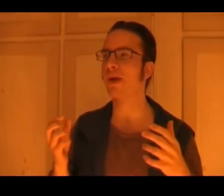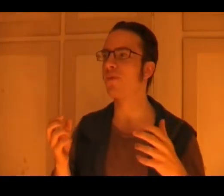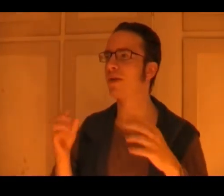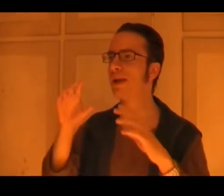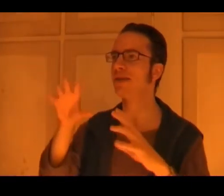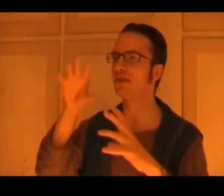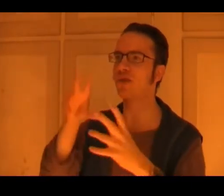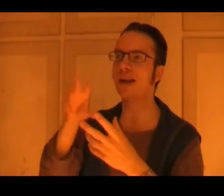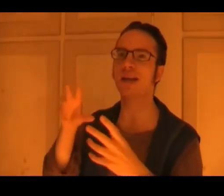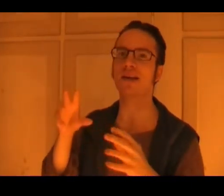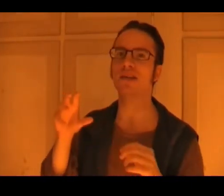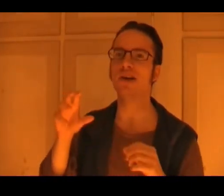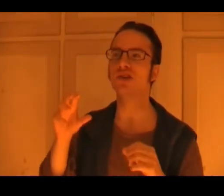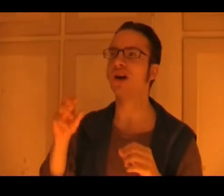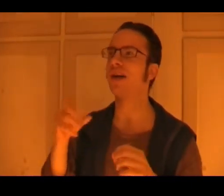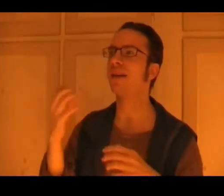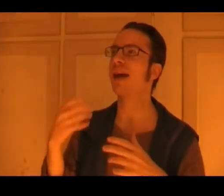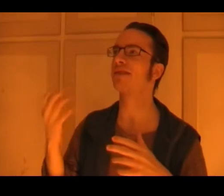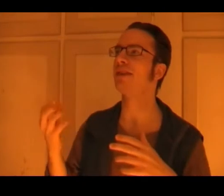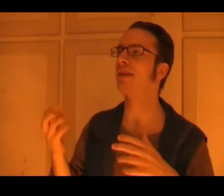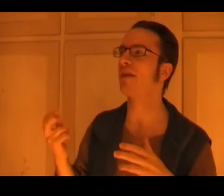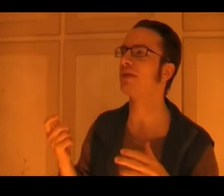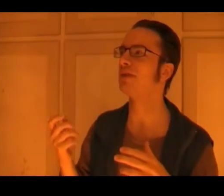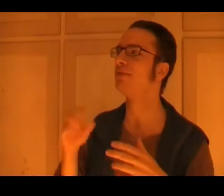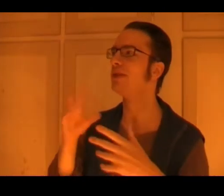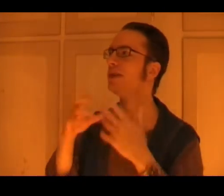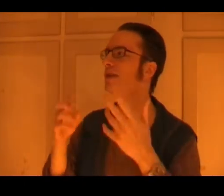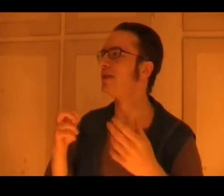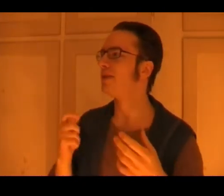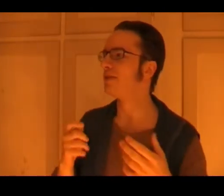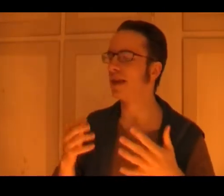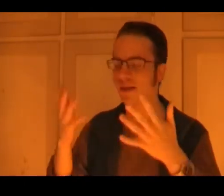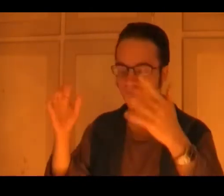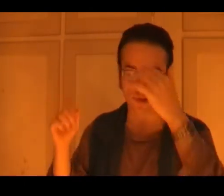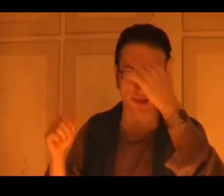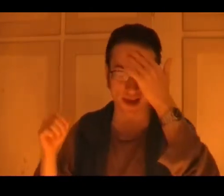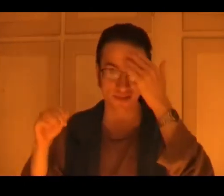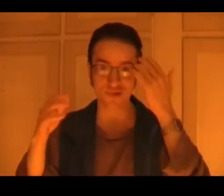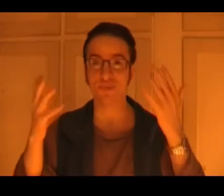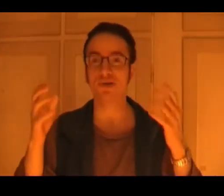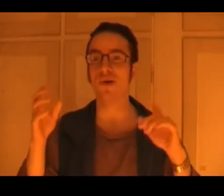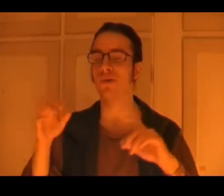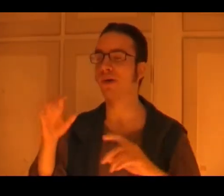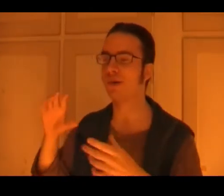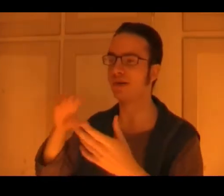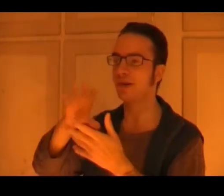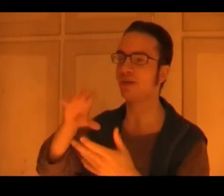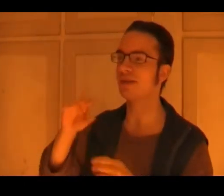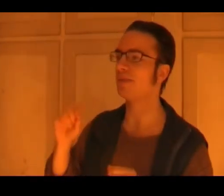where they try to get a, a good shot, and they actually, they have to, yeah, they sort of did that in the Truman Show, you know, where you can only see him